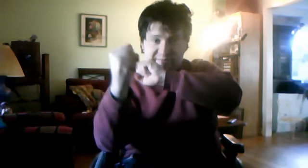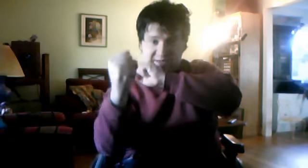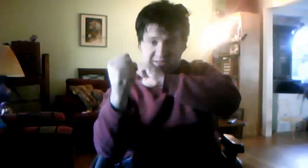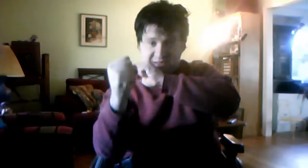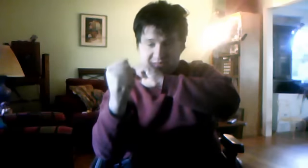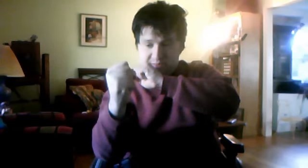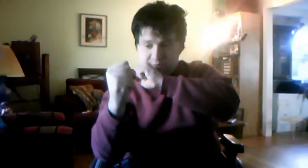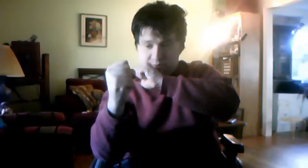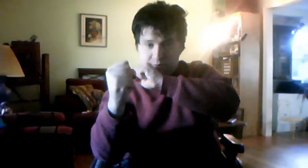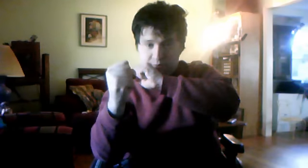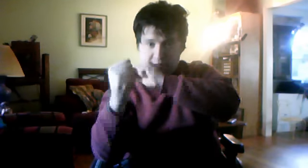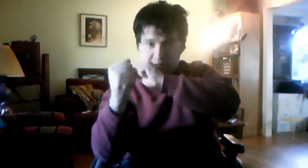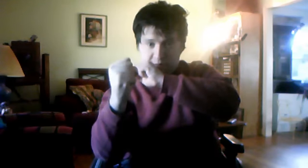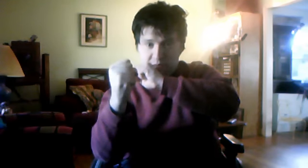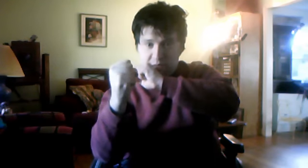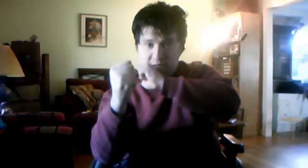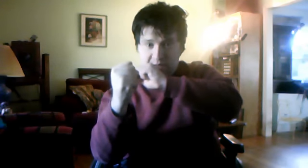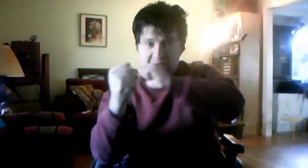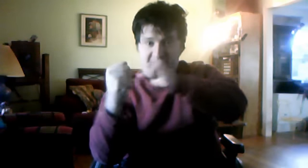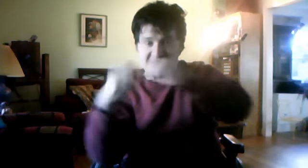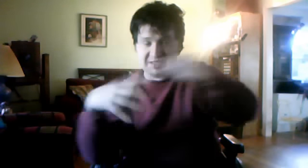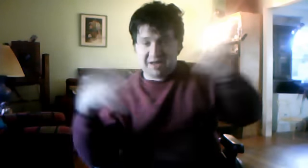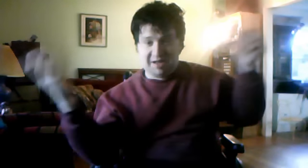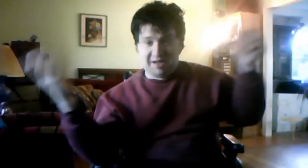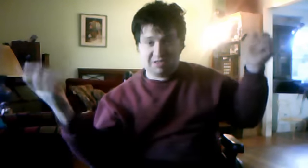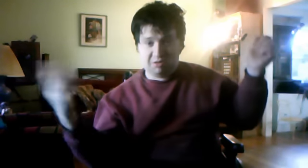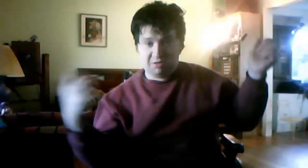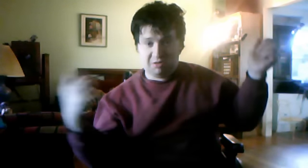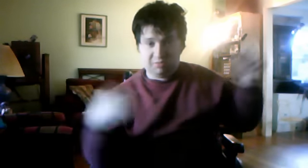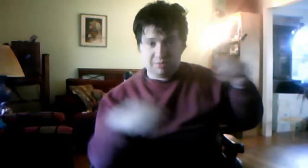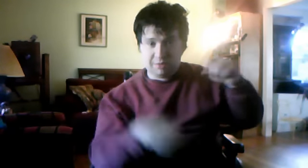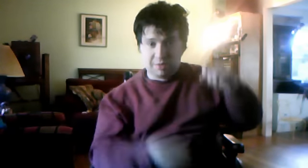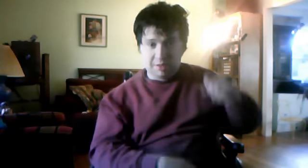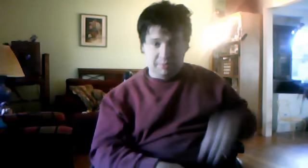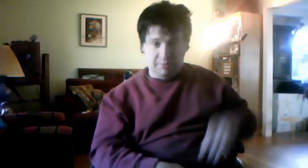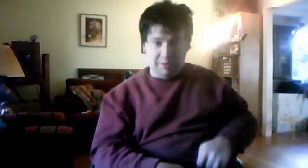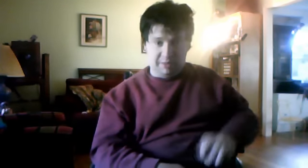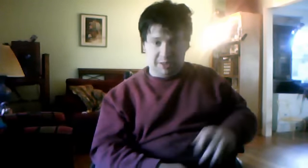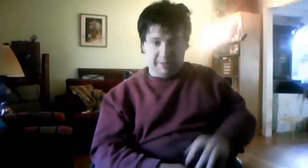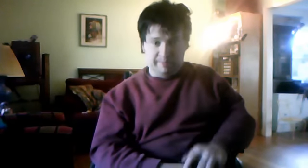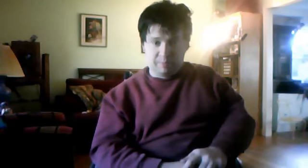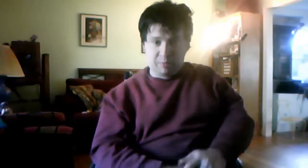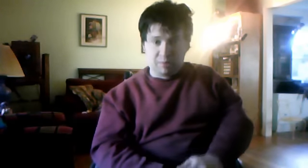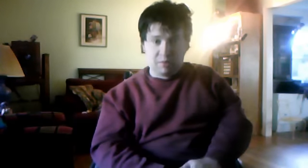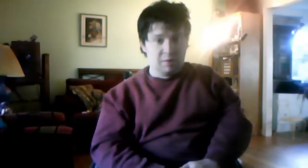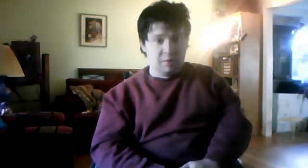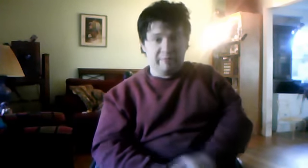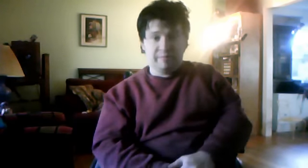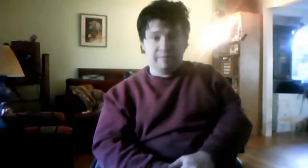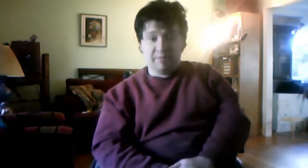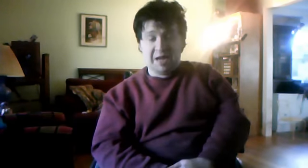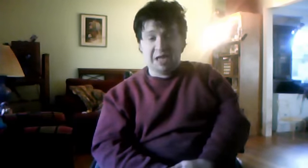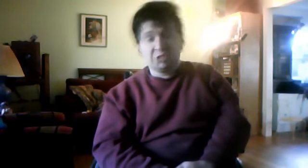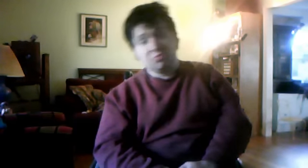fighting stance, okay, every style has their own, but, um, from casual,